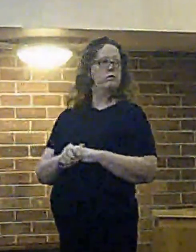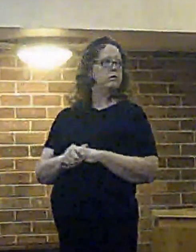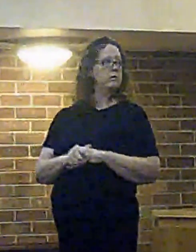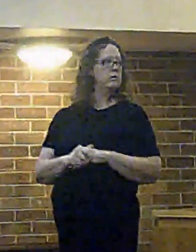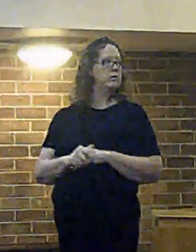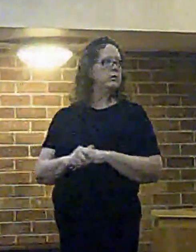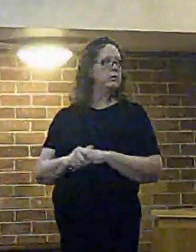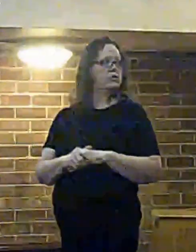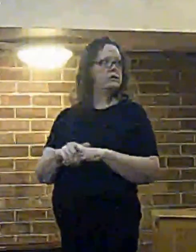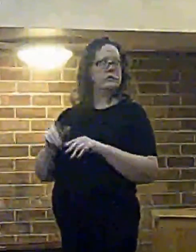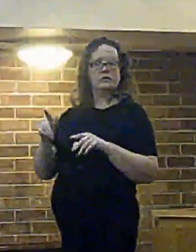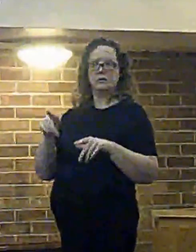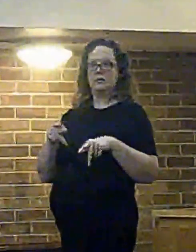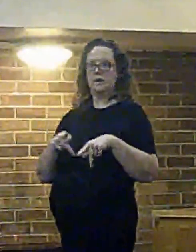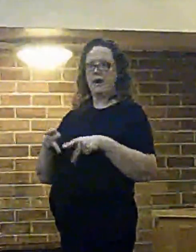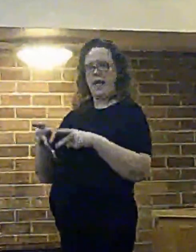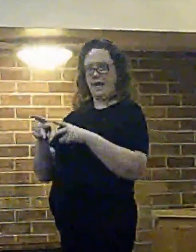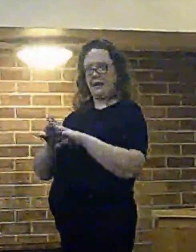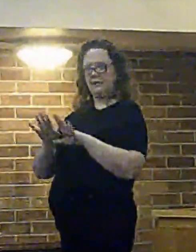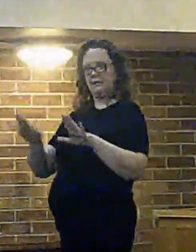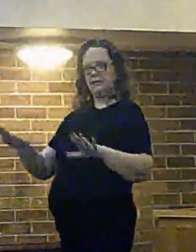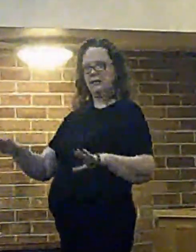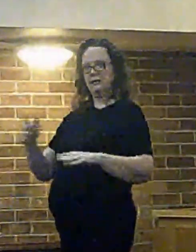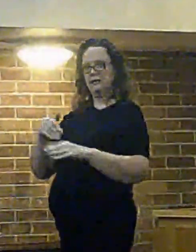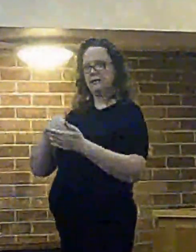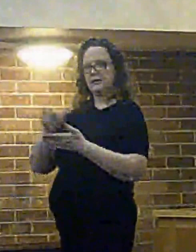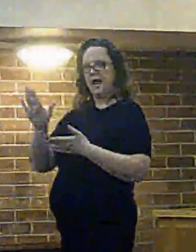The land that's for sale doesn't have access to that.